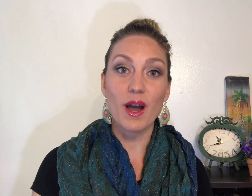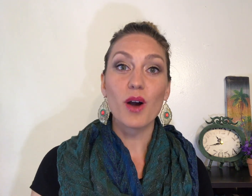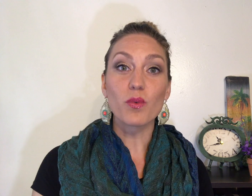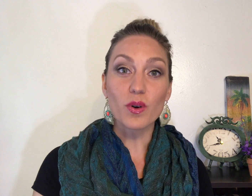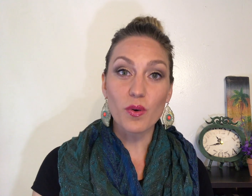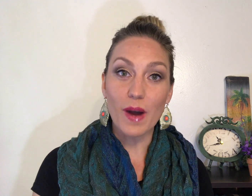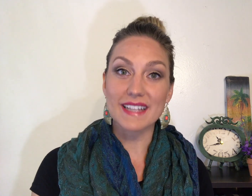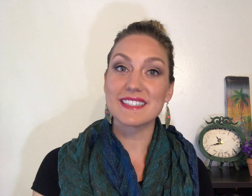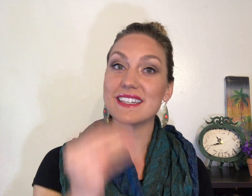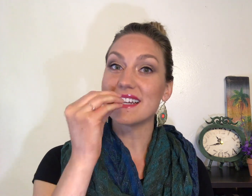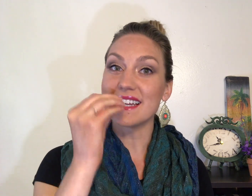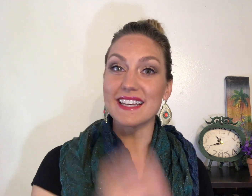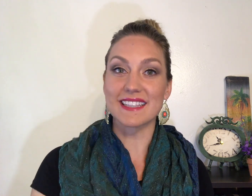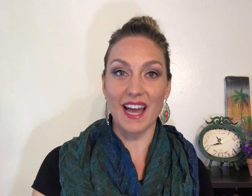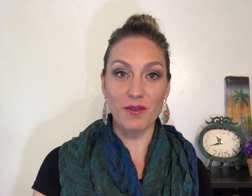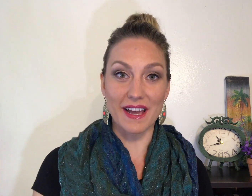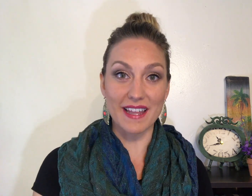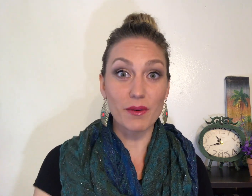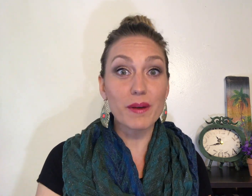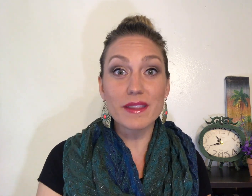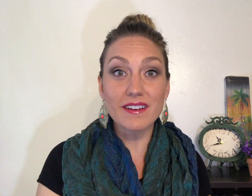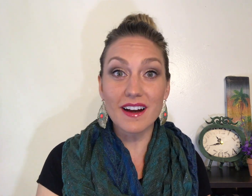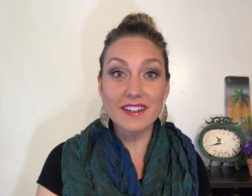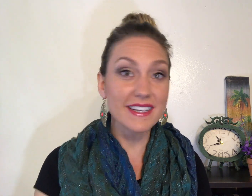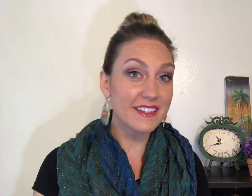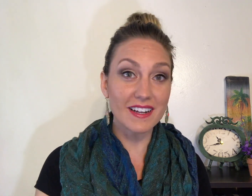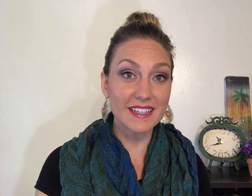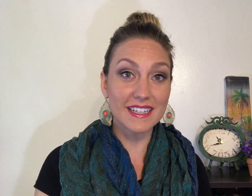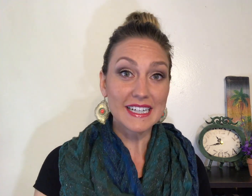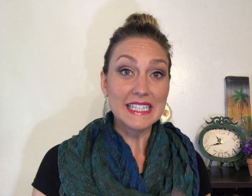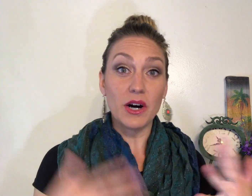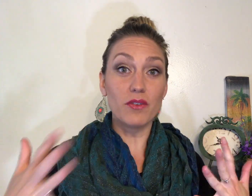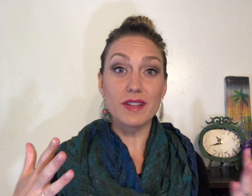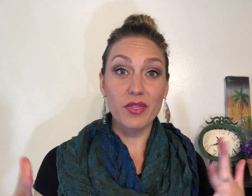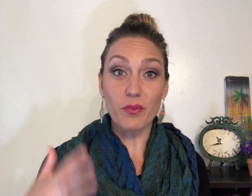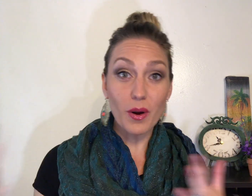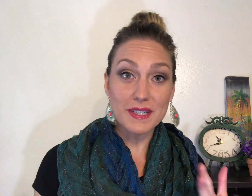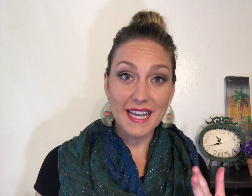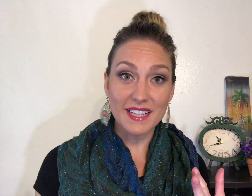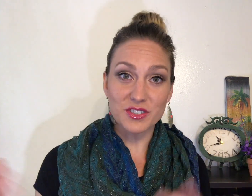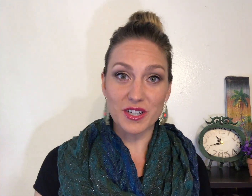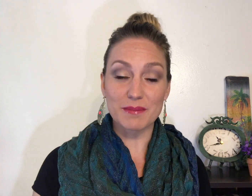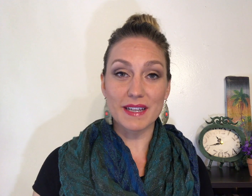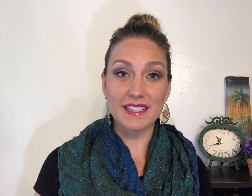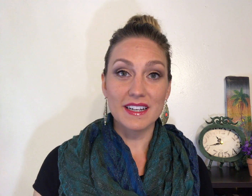request eat that way. That way when they're hungry they're not gonna hopefully throw a tantrum and